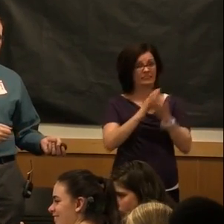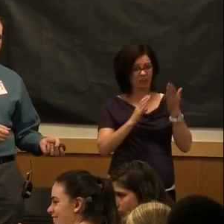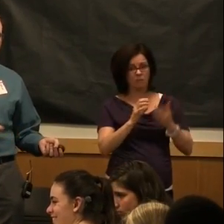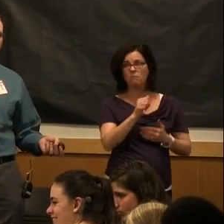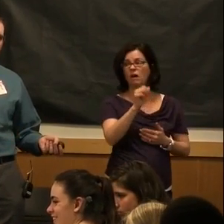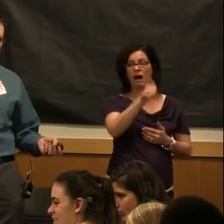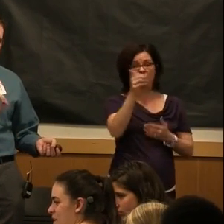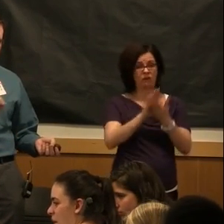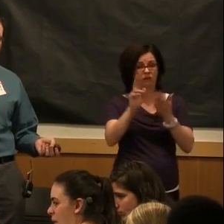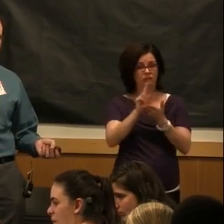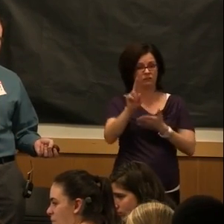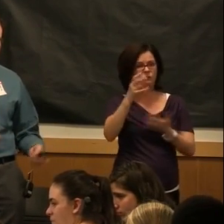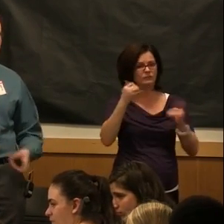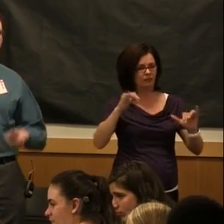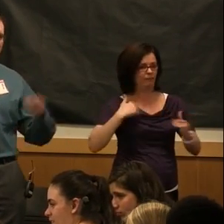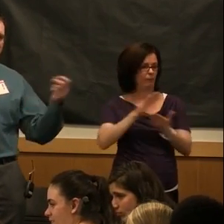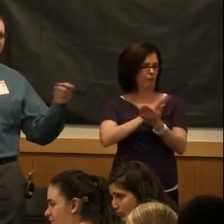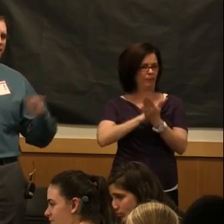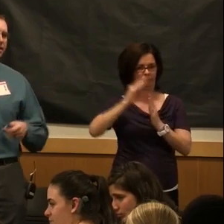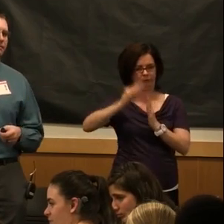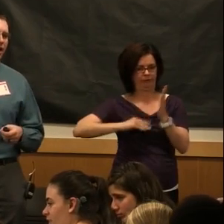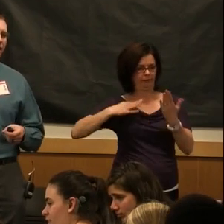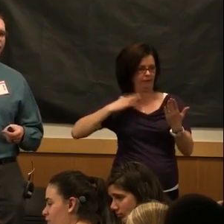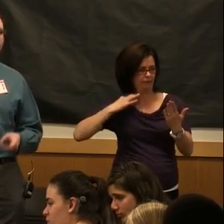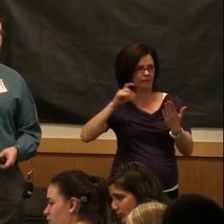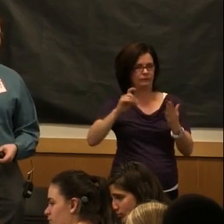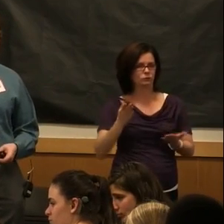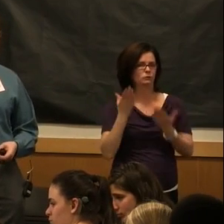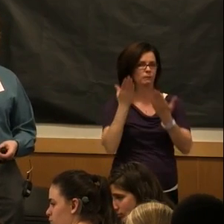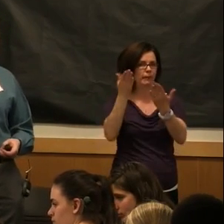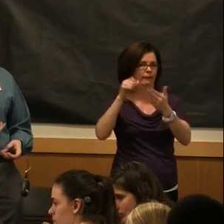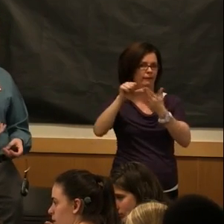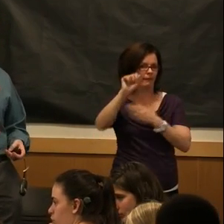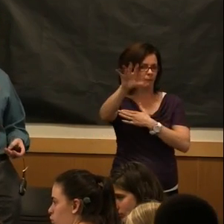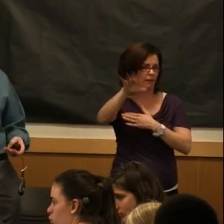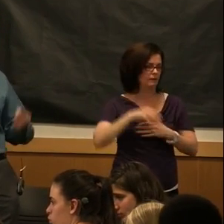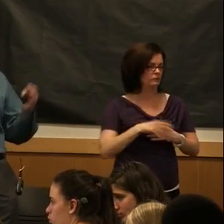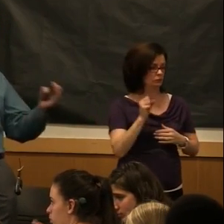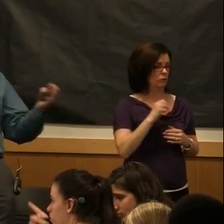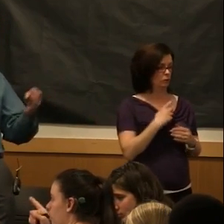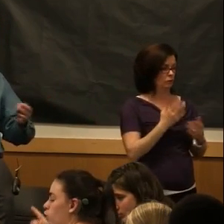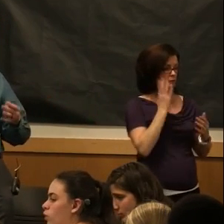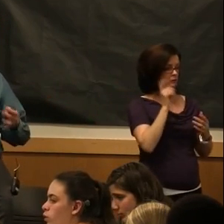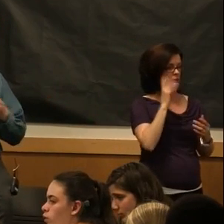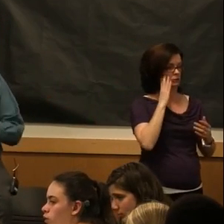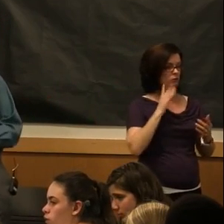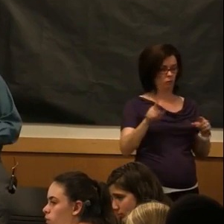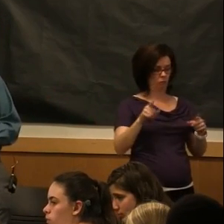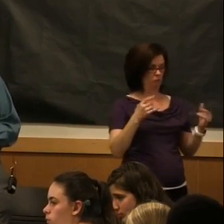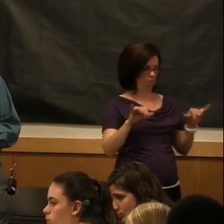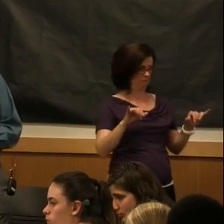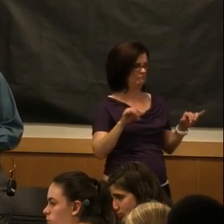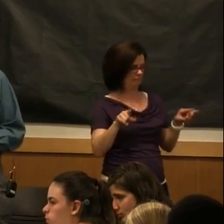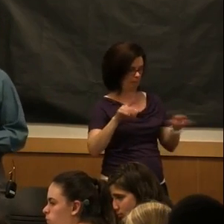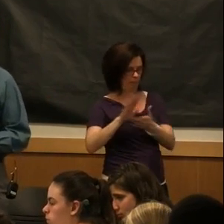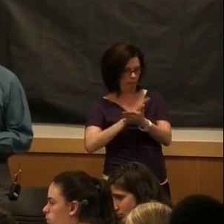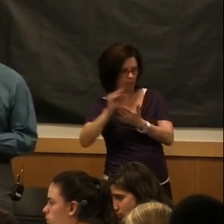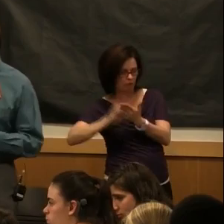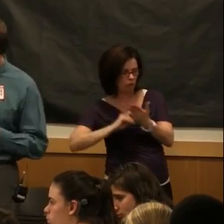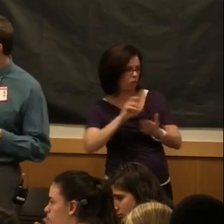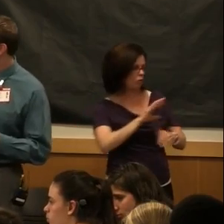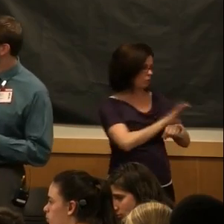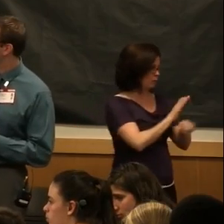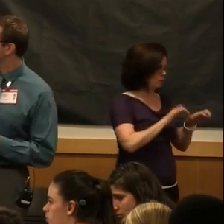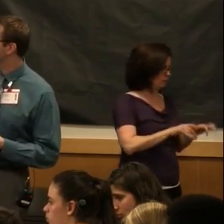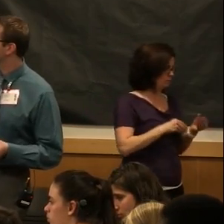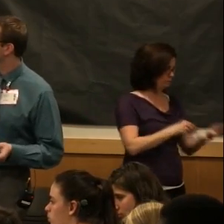applications where you have to write everything in and submit it in the mail. So just keep an eye out for that and know that those are different options as you're applying for school.